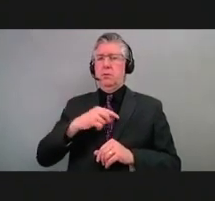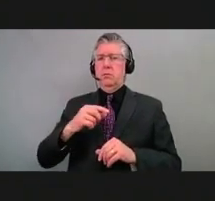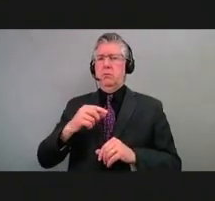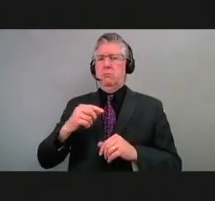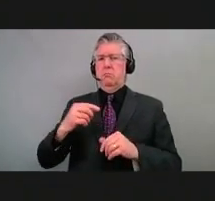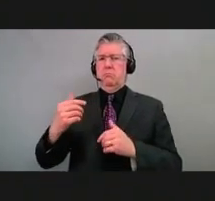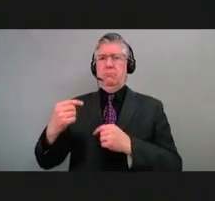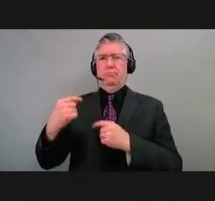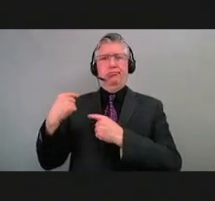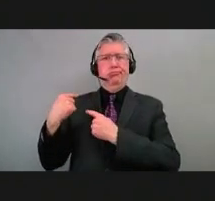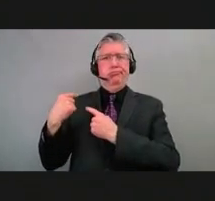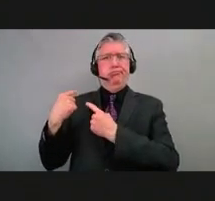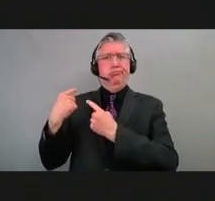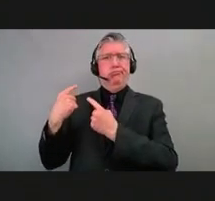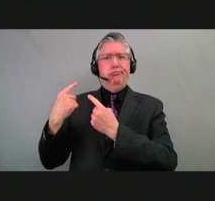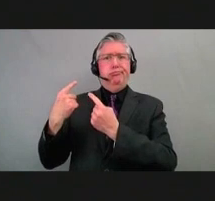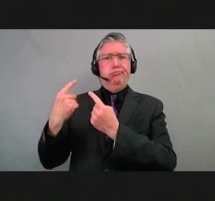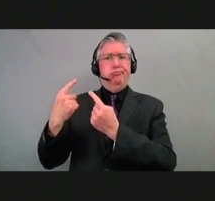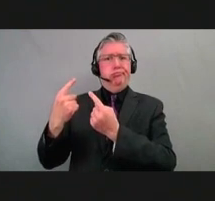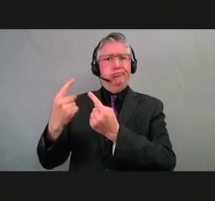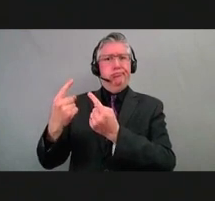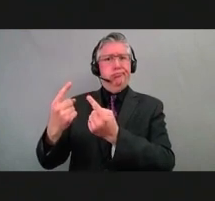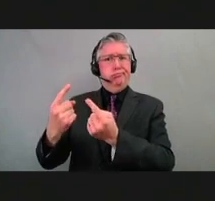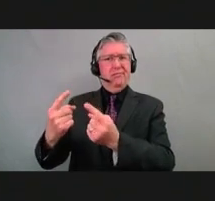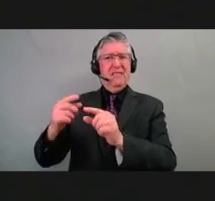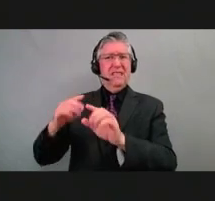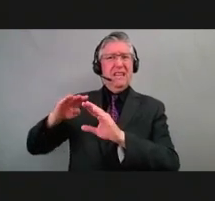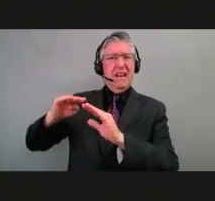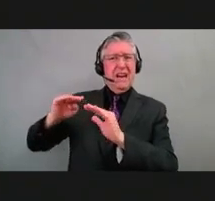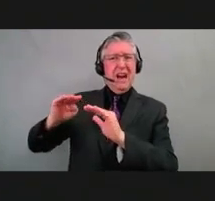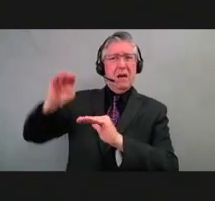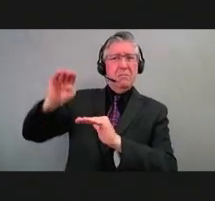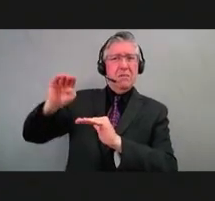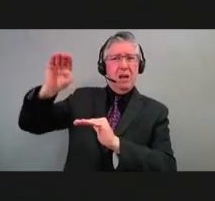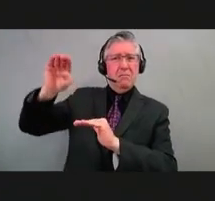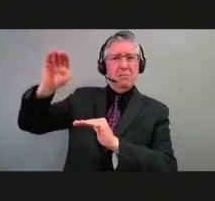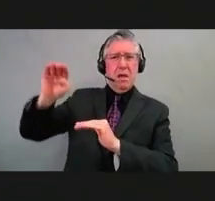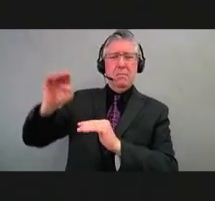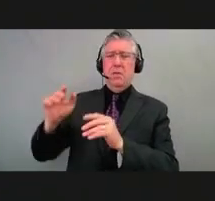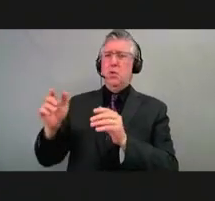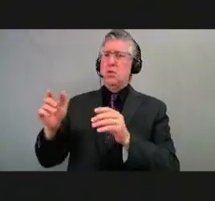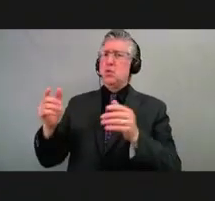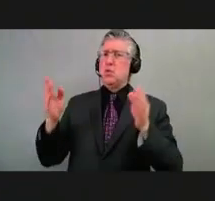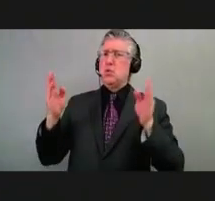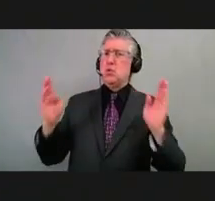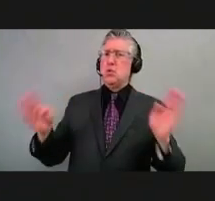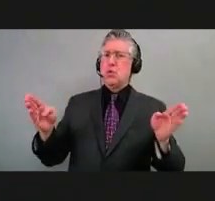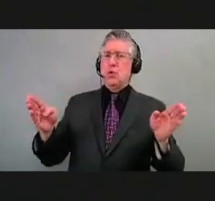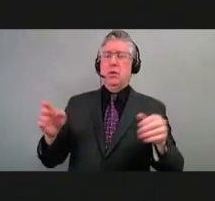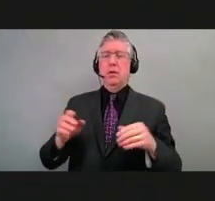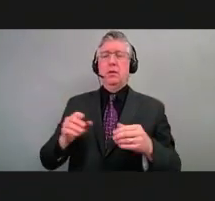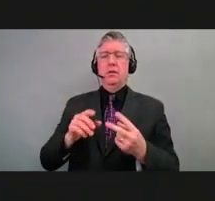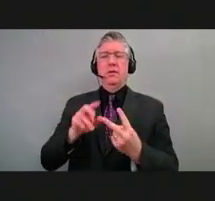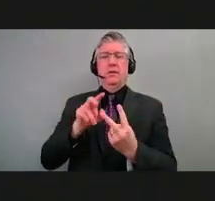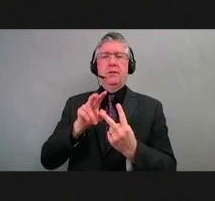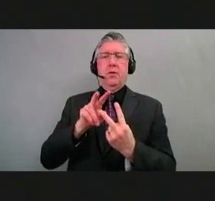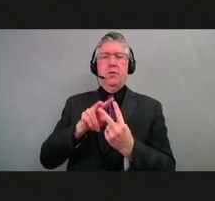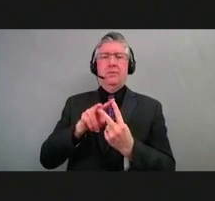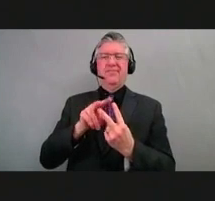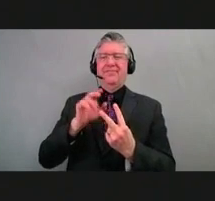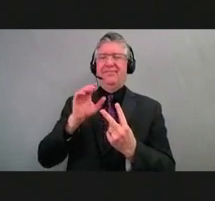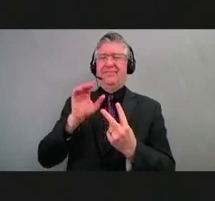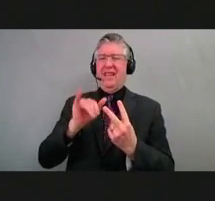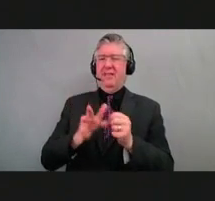hospitalizations in Colorado. And when you put the Delta wave and the Omicron wave together,